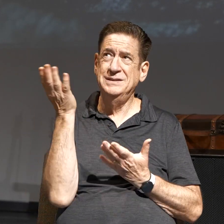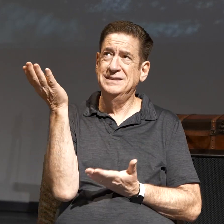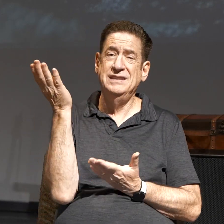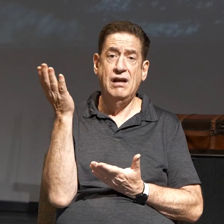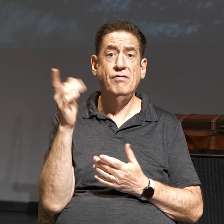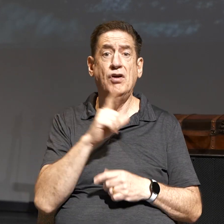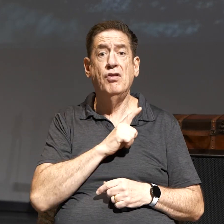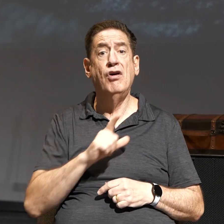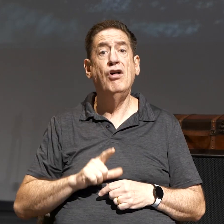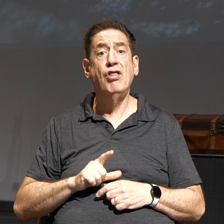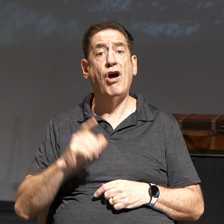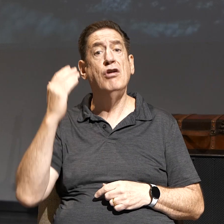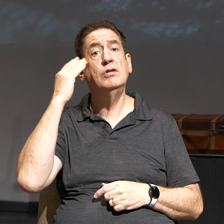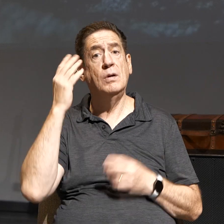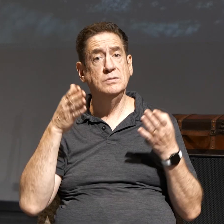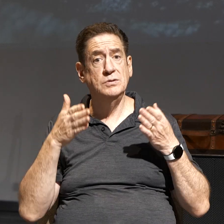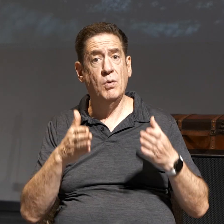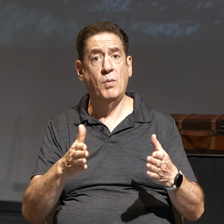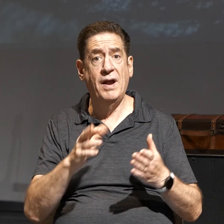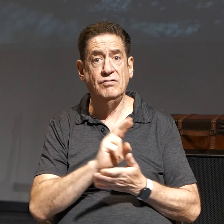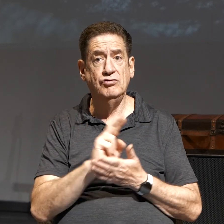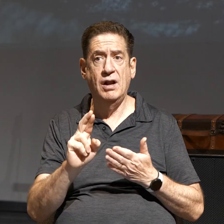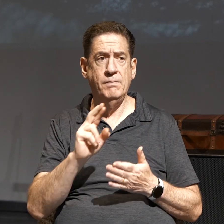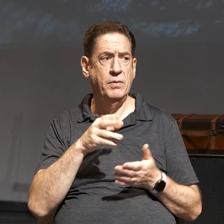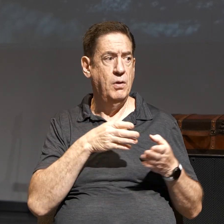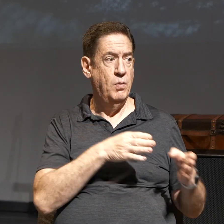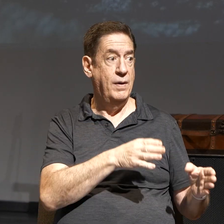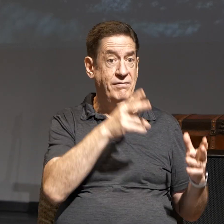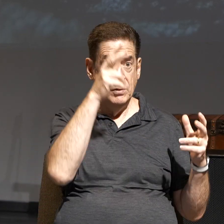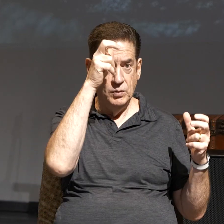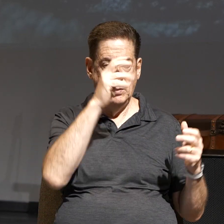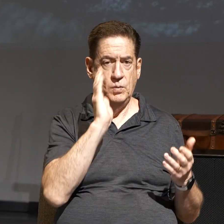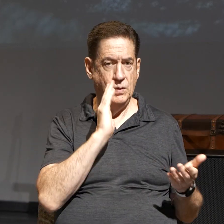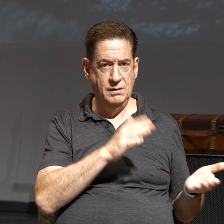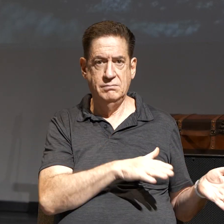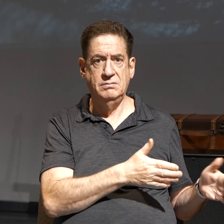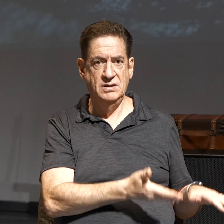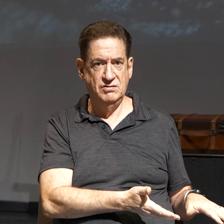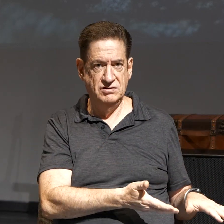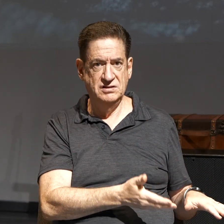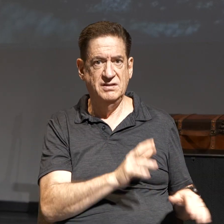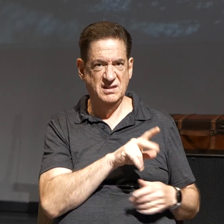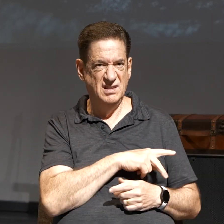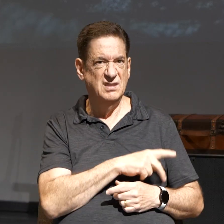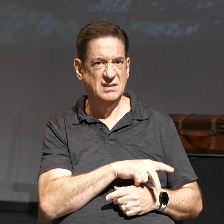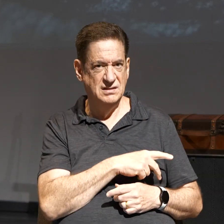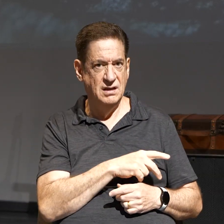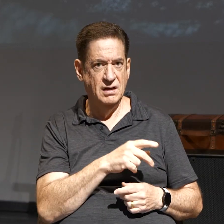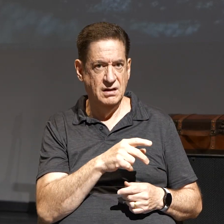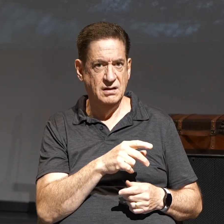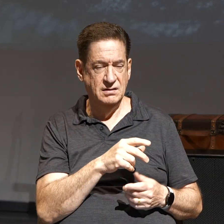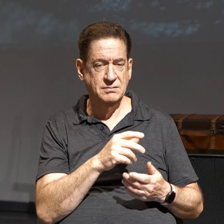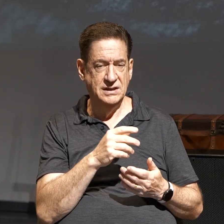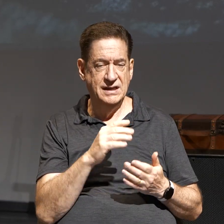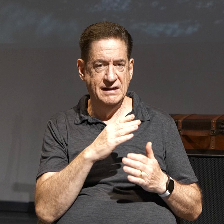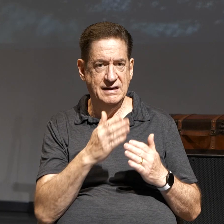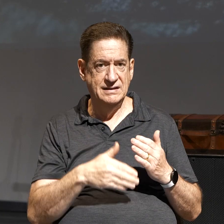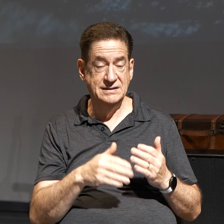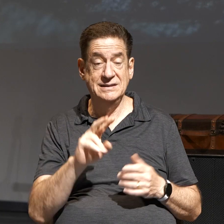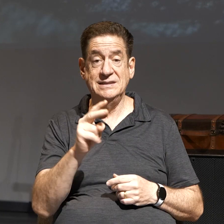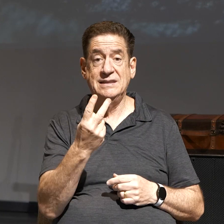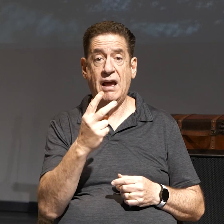For the Lord knows the way of the righteous, but the way of the wicked will perish. That's how the psalm ends. 2 Corinthians